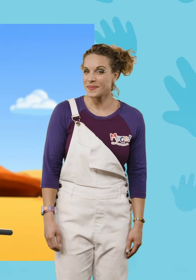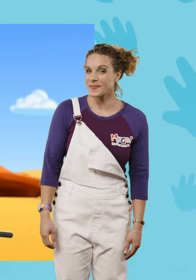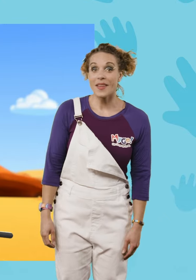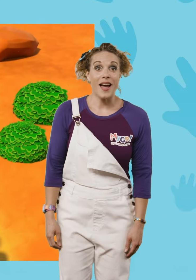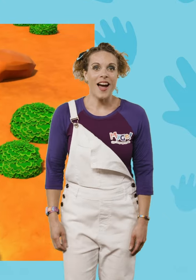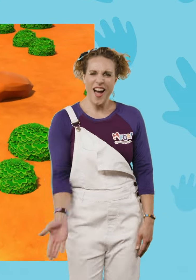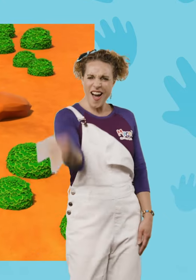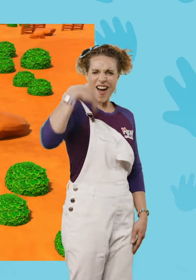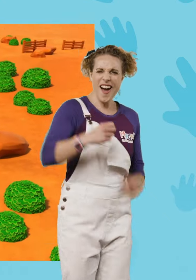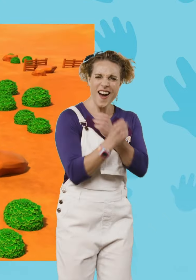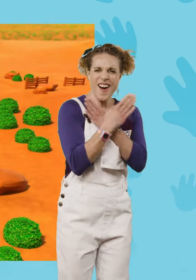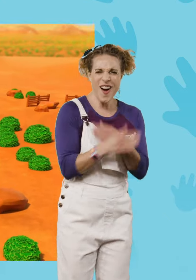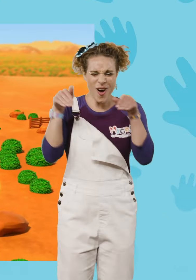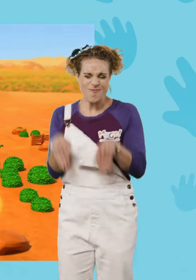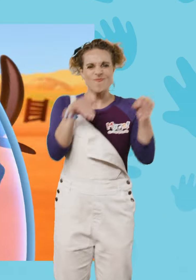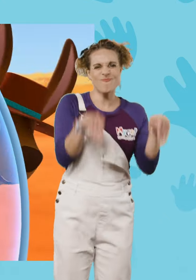Come on, Blippy. Up to it.